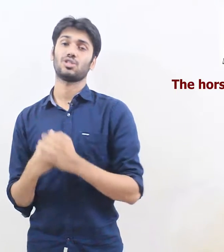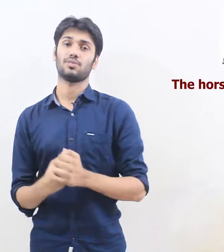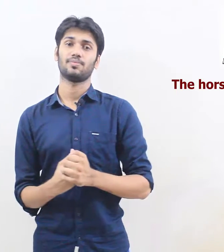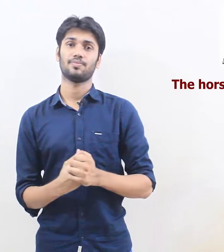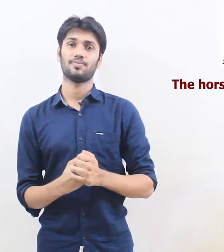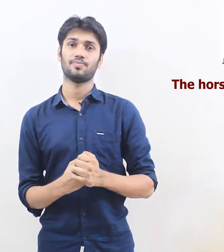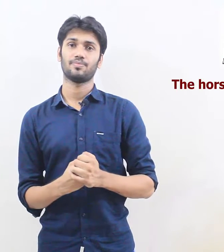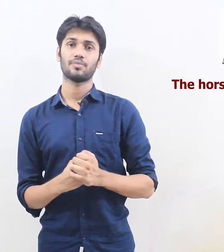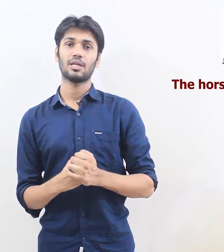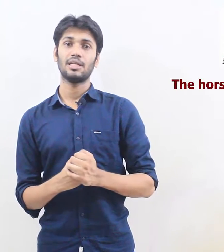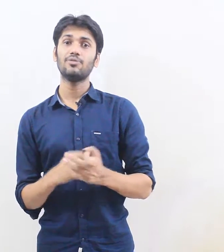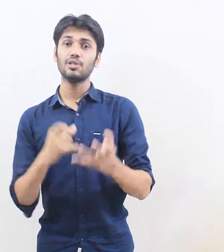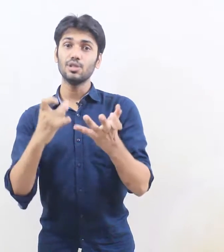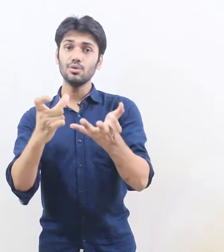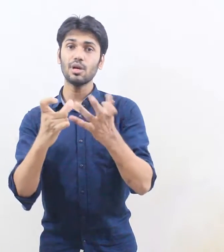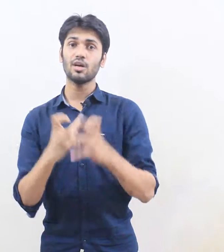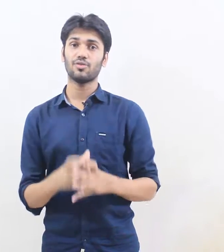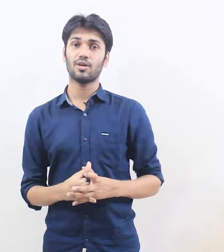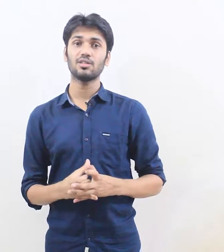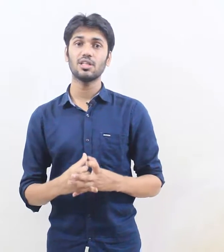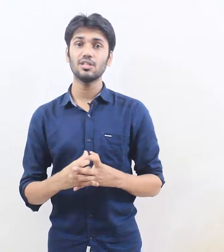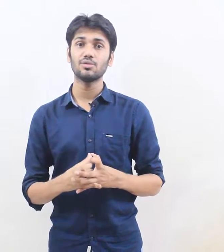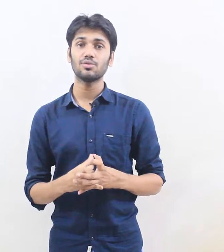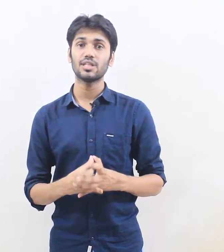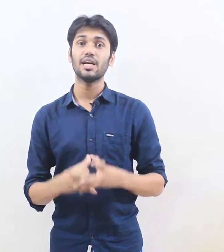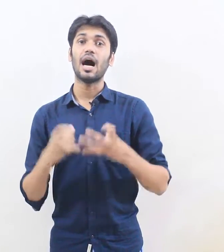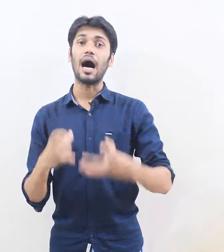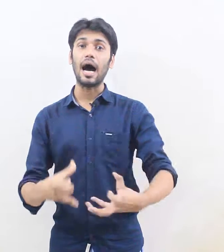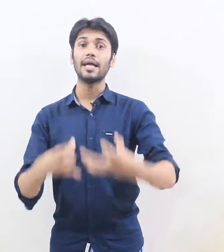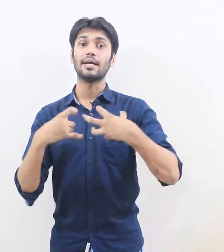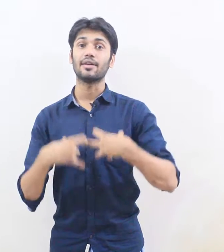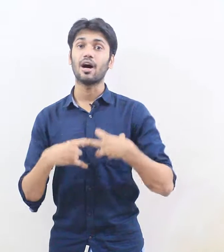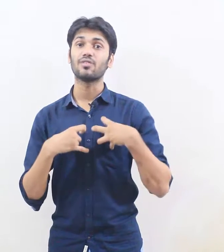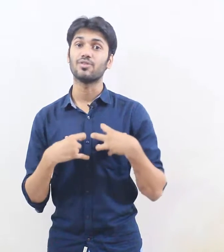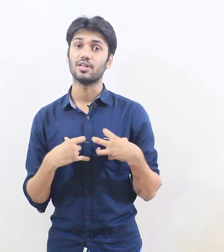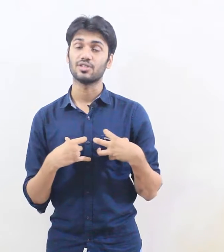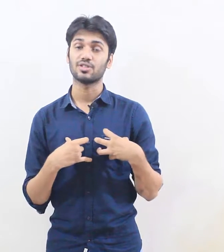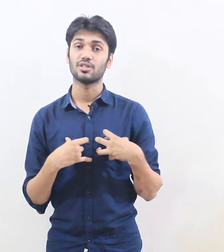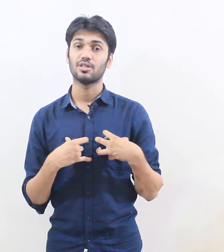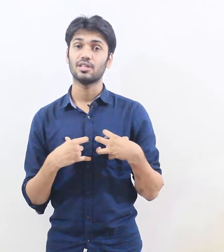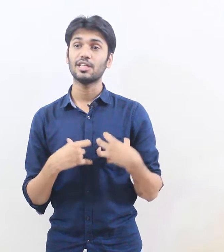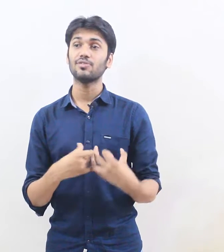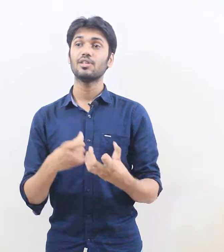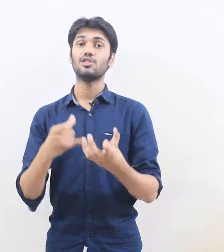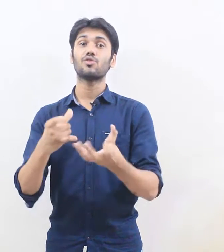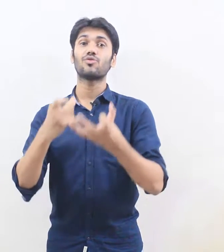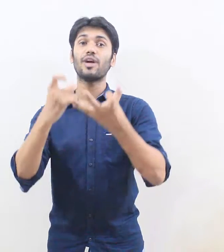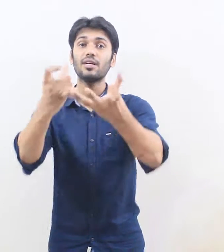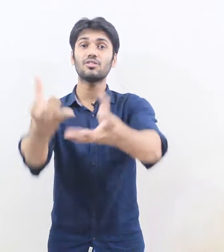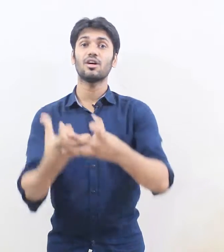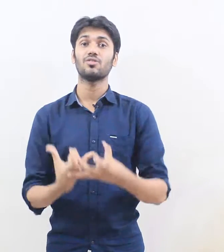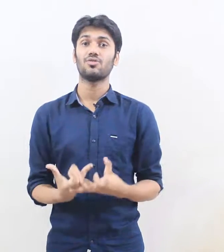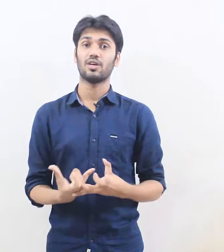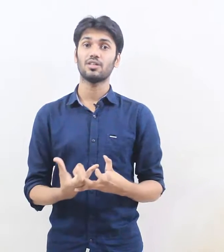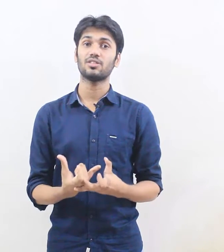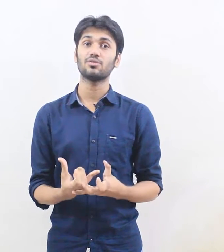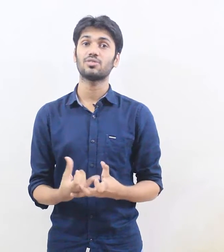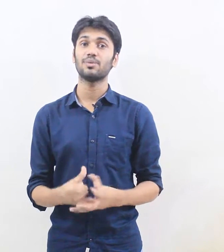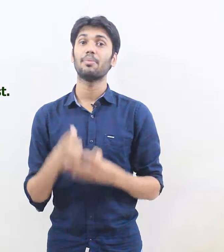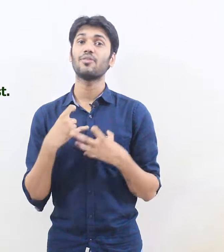if you run fast and you could say I run fast if your friend runs fast you could say my